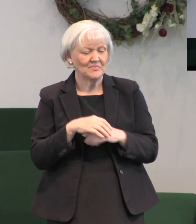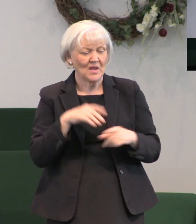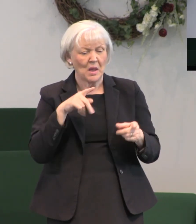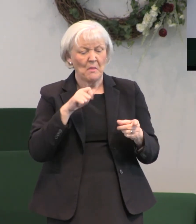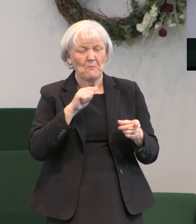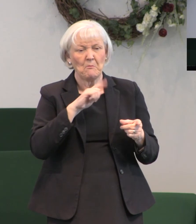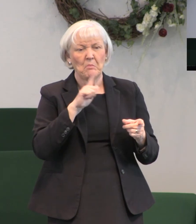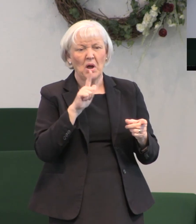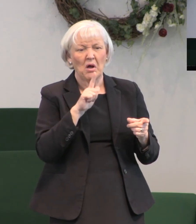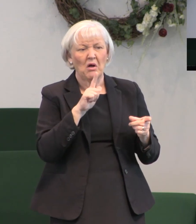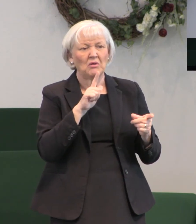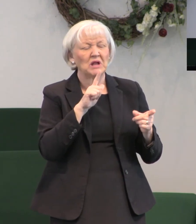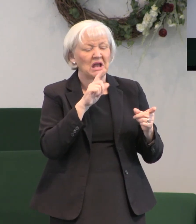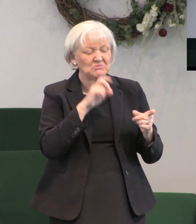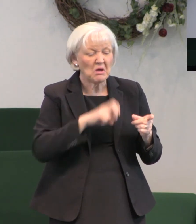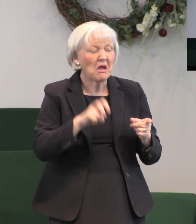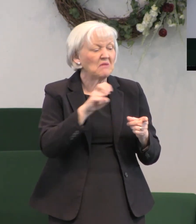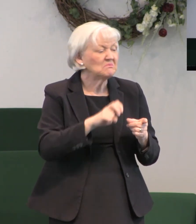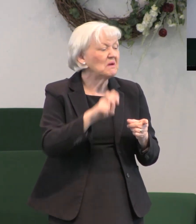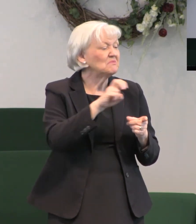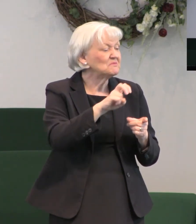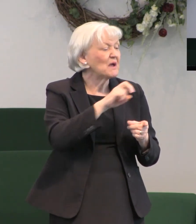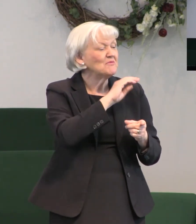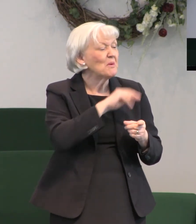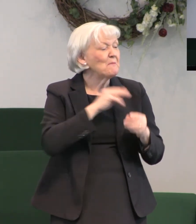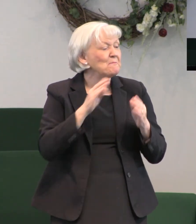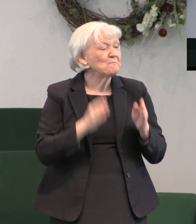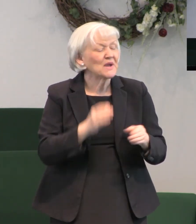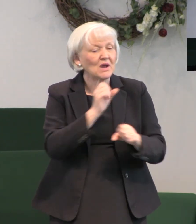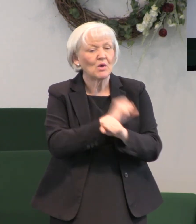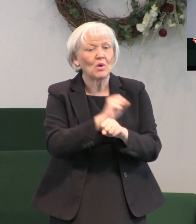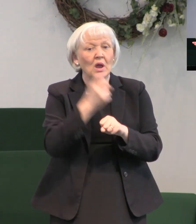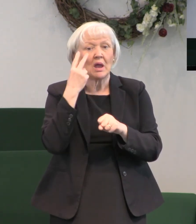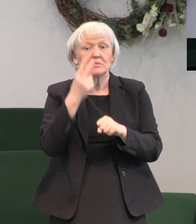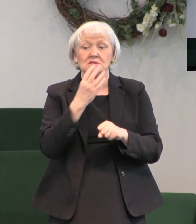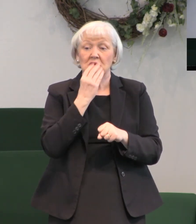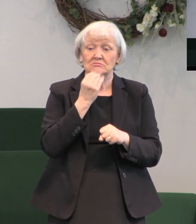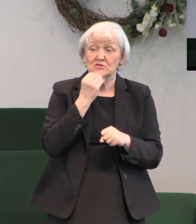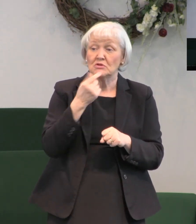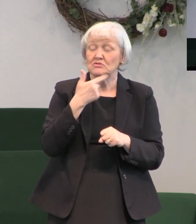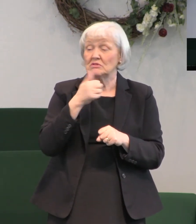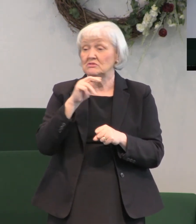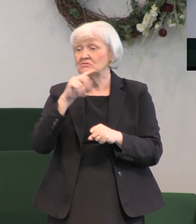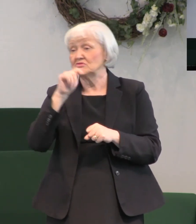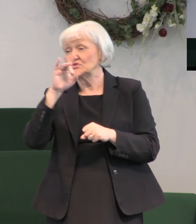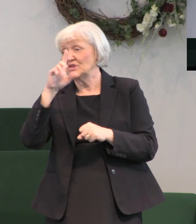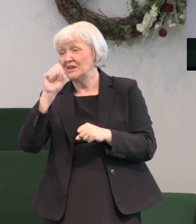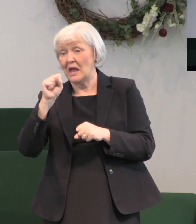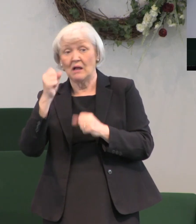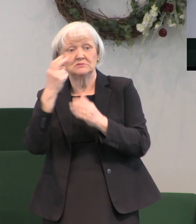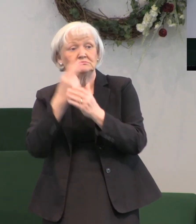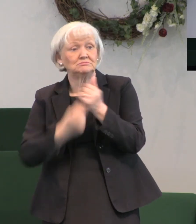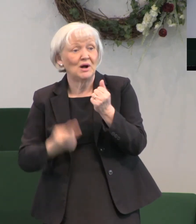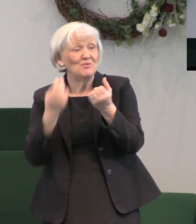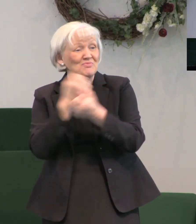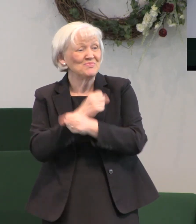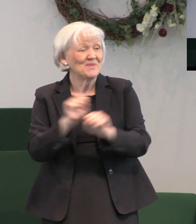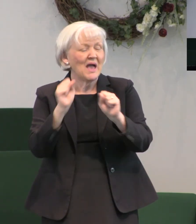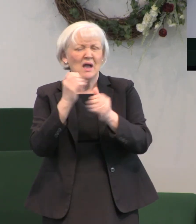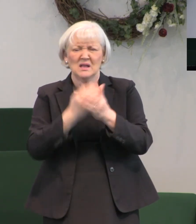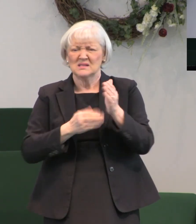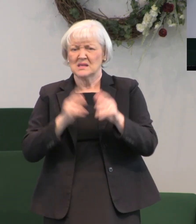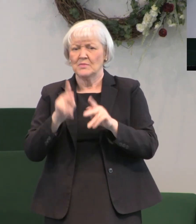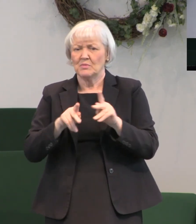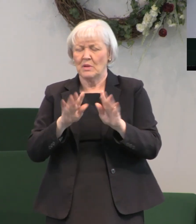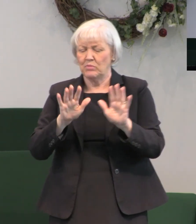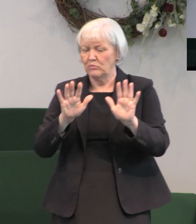some of his missionary work and he was seeing Jews and Gentiles alike come to faith in Christ and some of the people